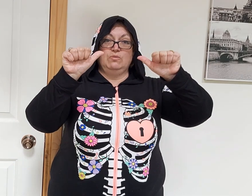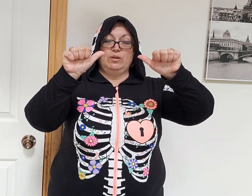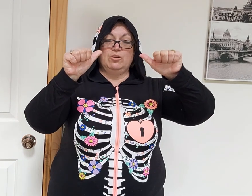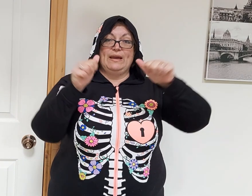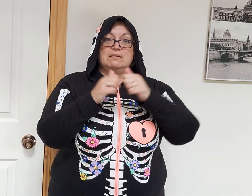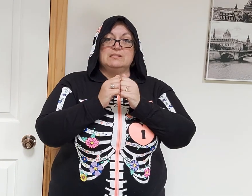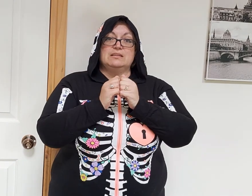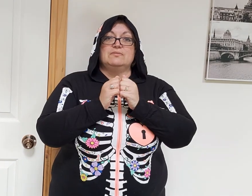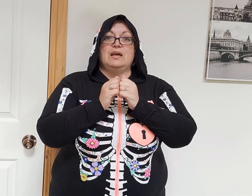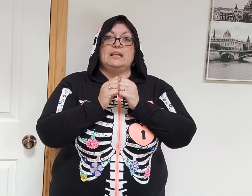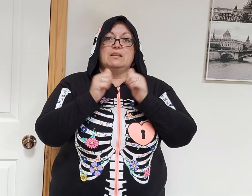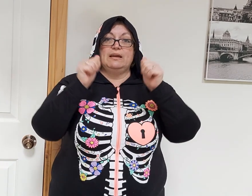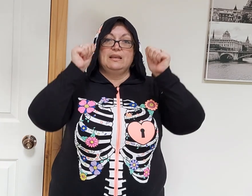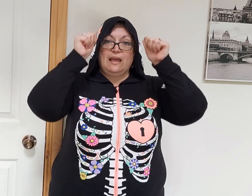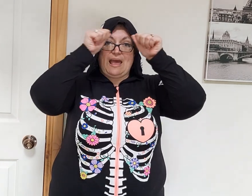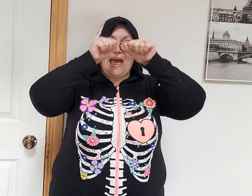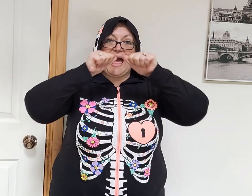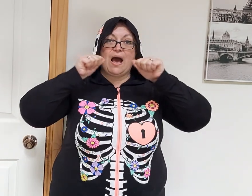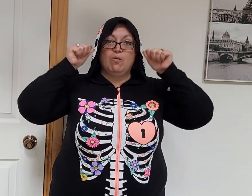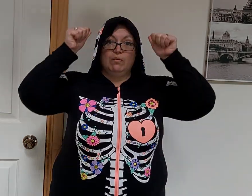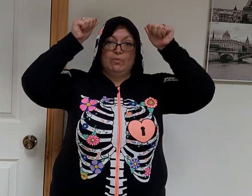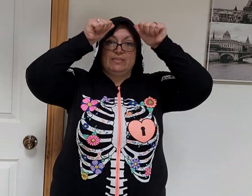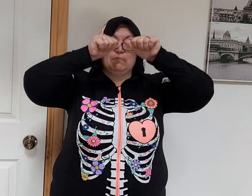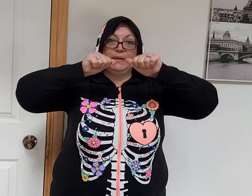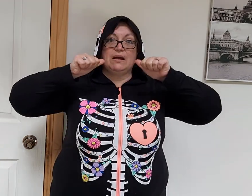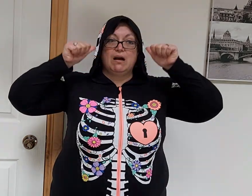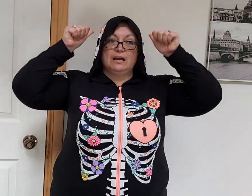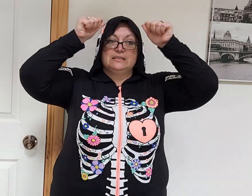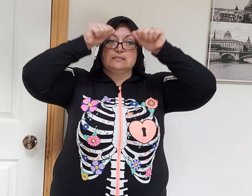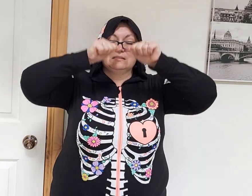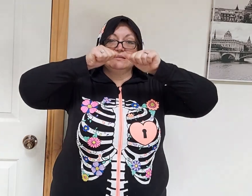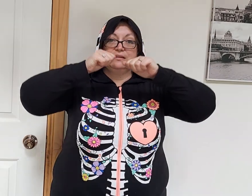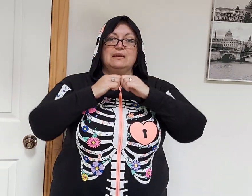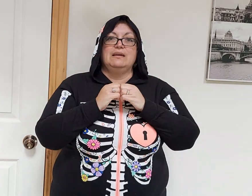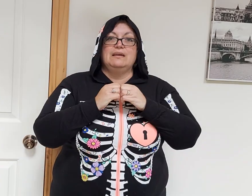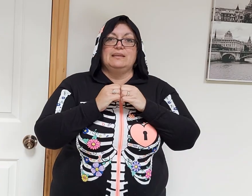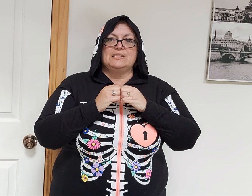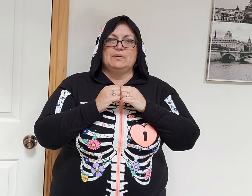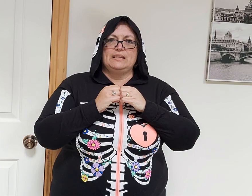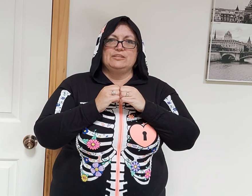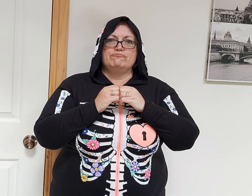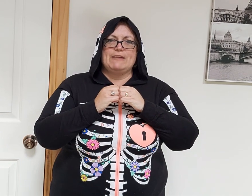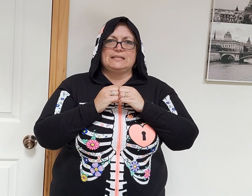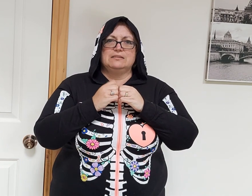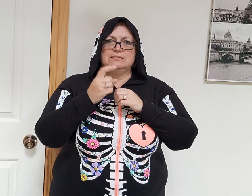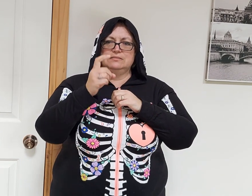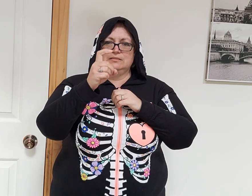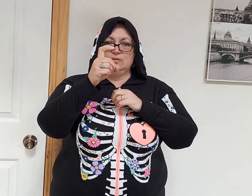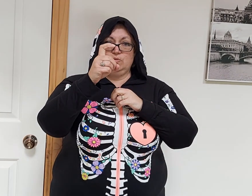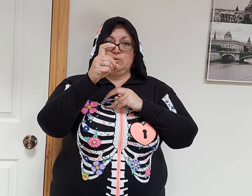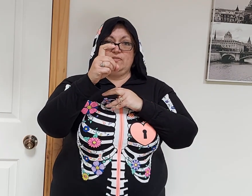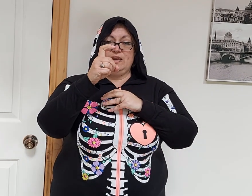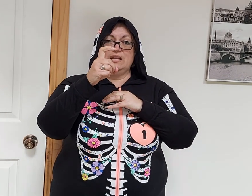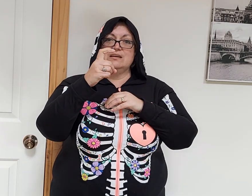We know owls like to fly at night. Owl with their big eyes. Next one is Rat. Hooked finger.